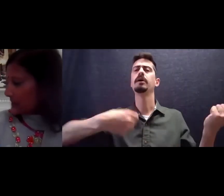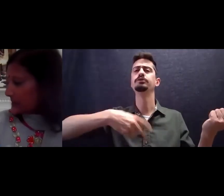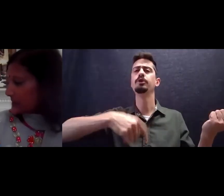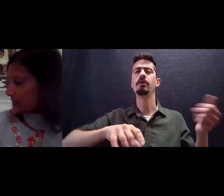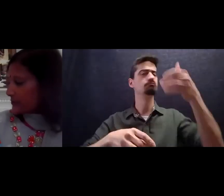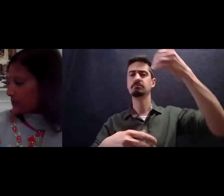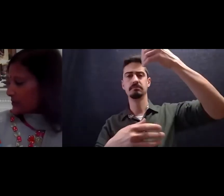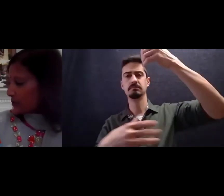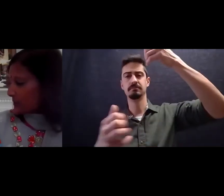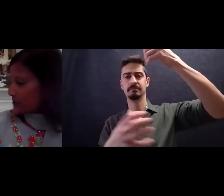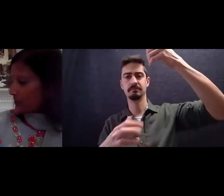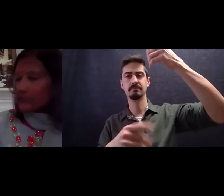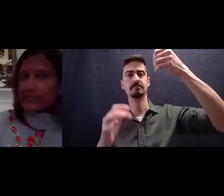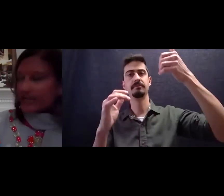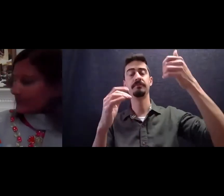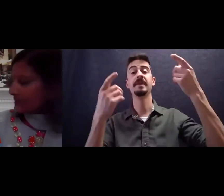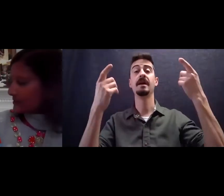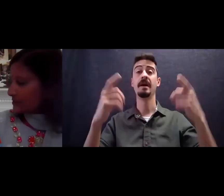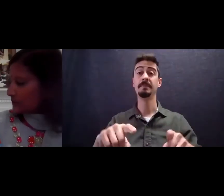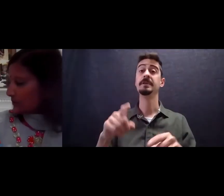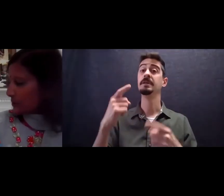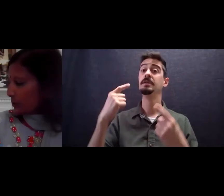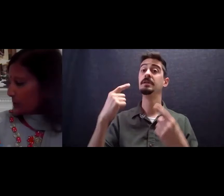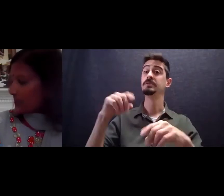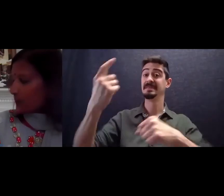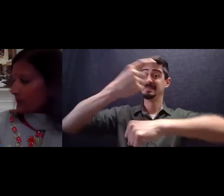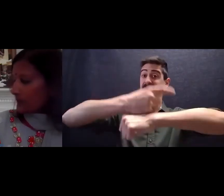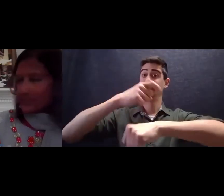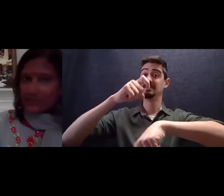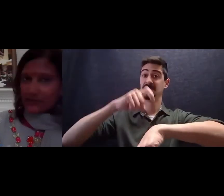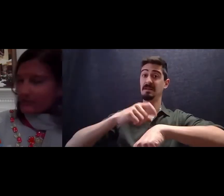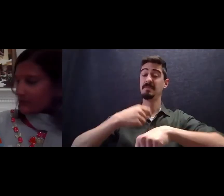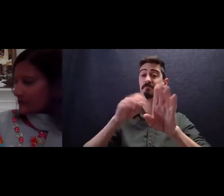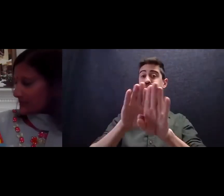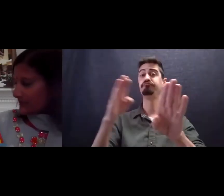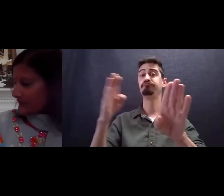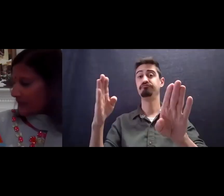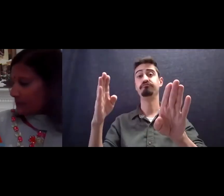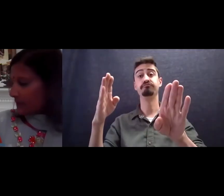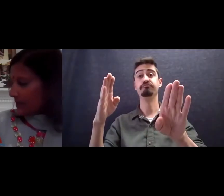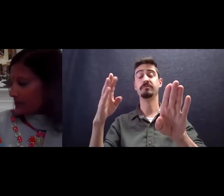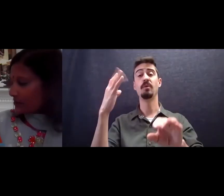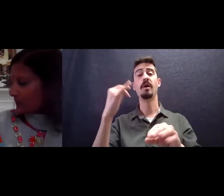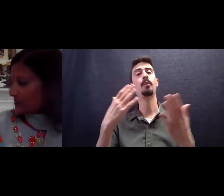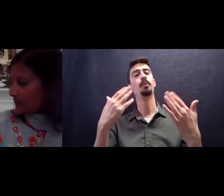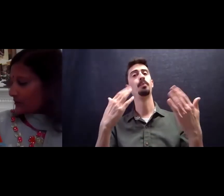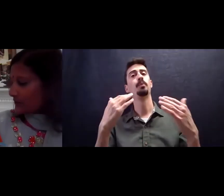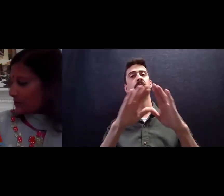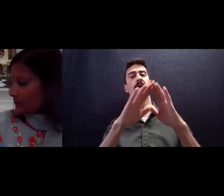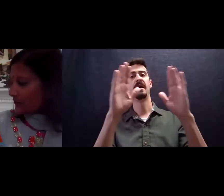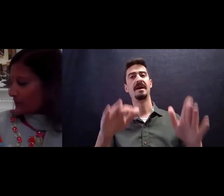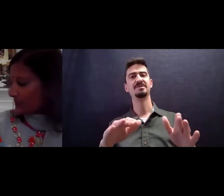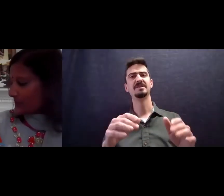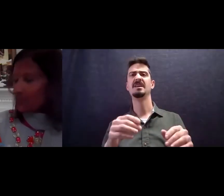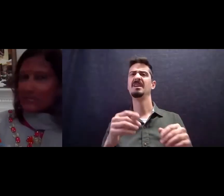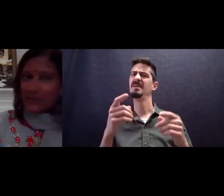Indians leave their doors open during the day to cool their homes and welcome visit visitors but cows are plentiful and